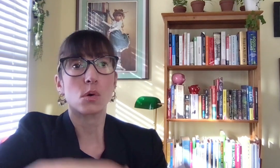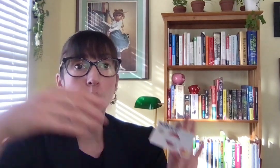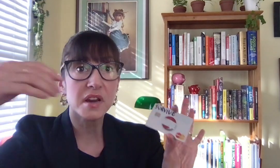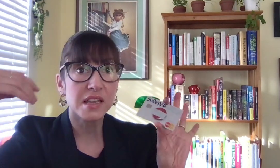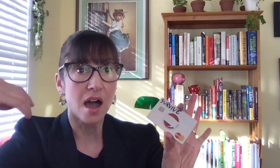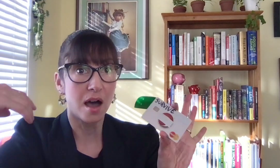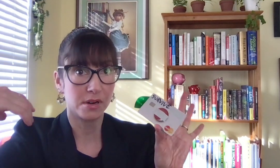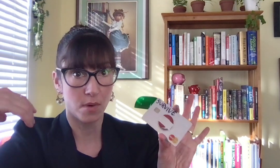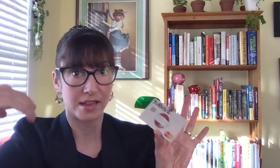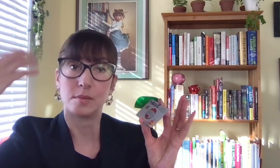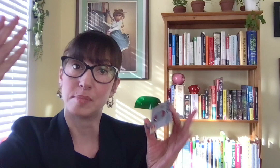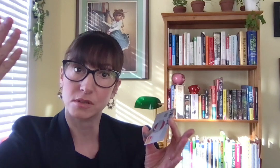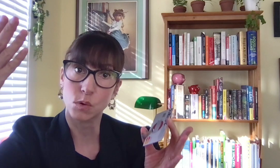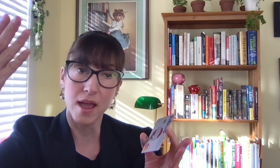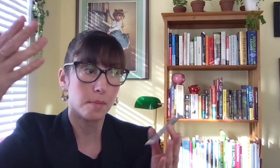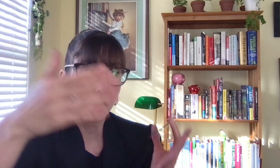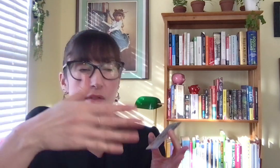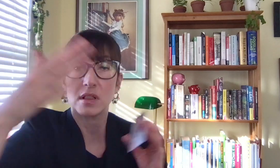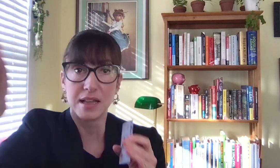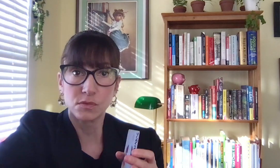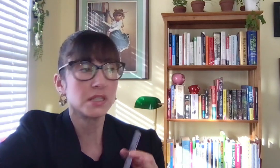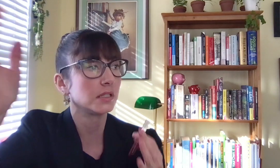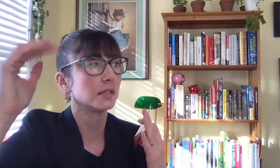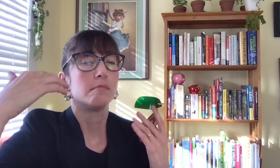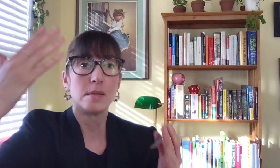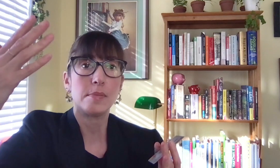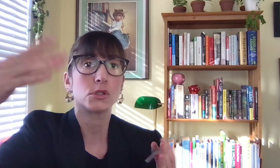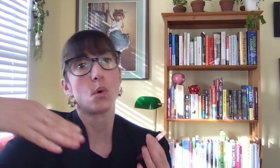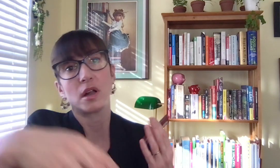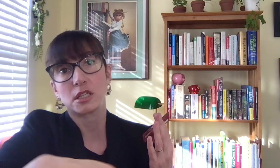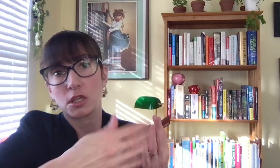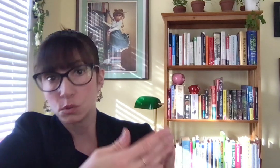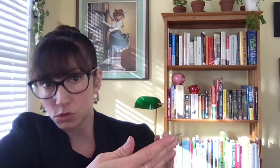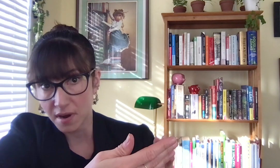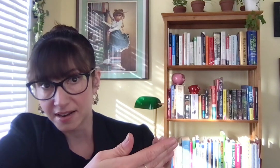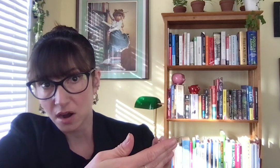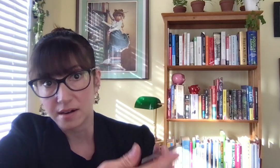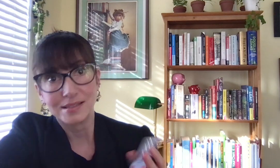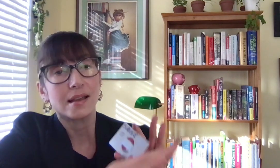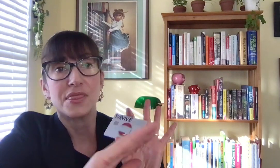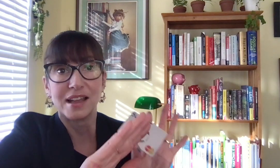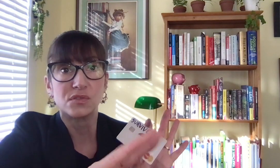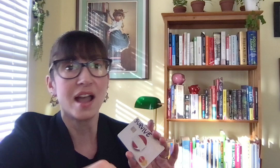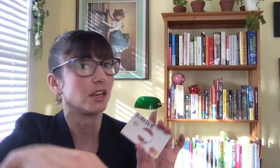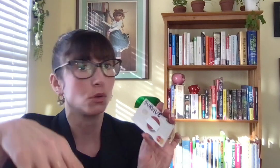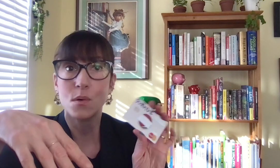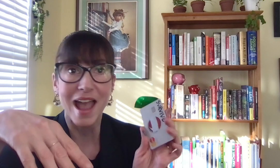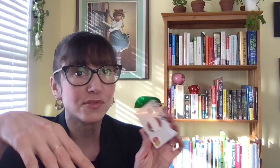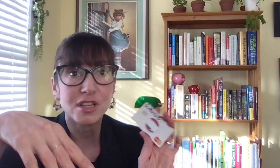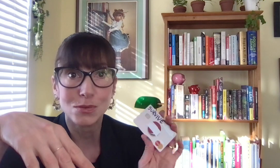a really common way to build credit, but for lots of reasons, many people don't want to use credit cards. That's fine. You don't have to use